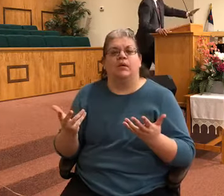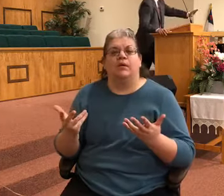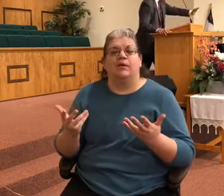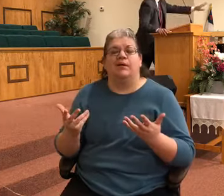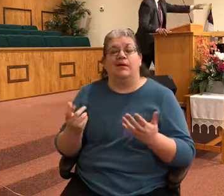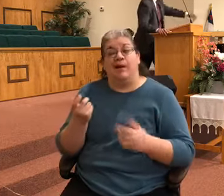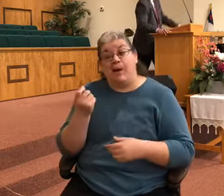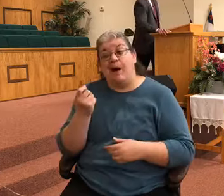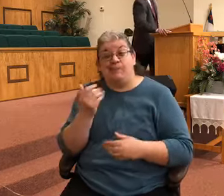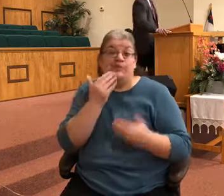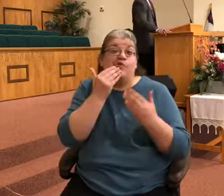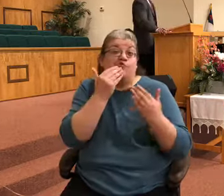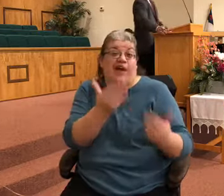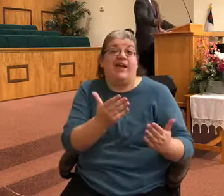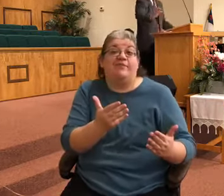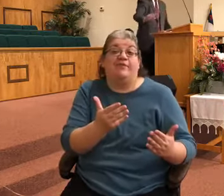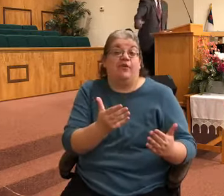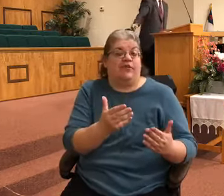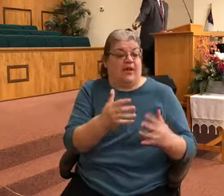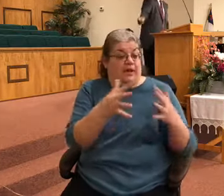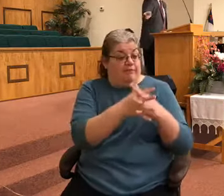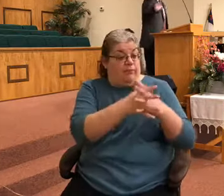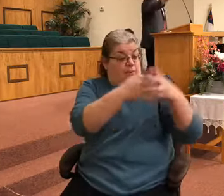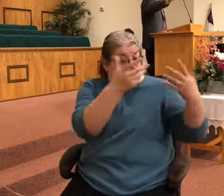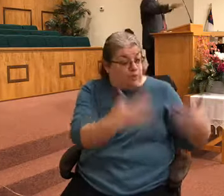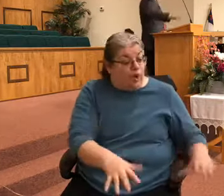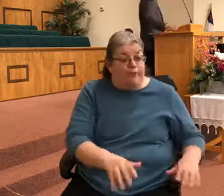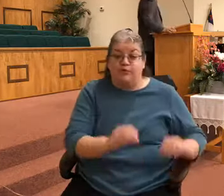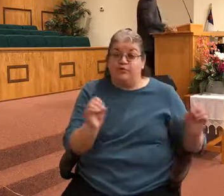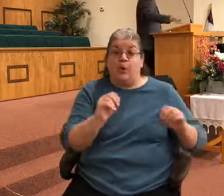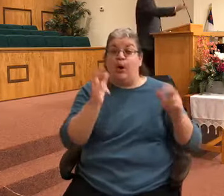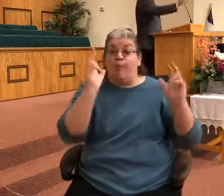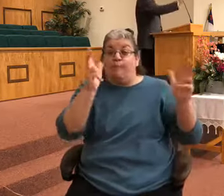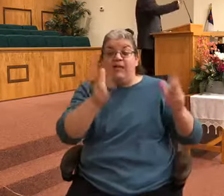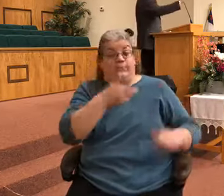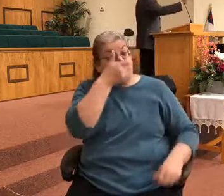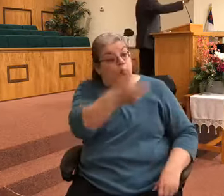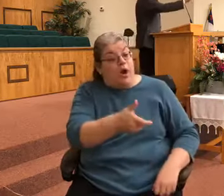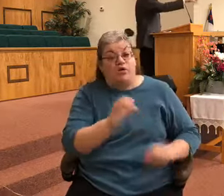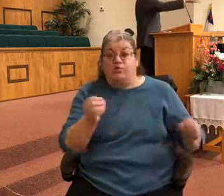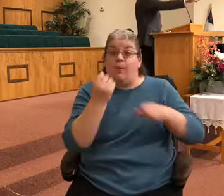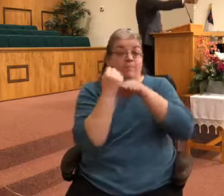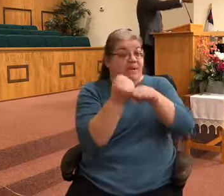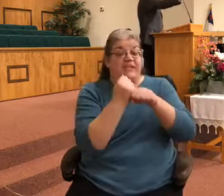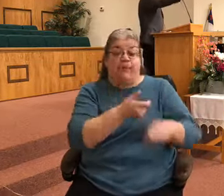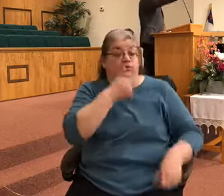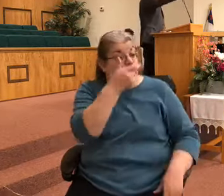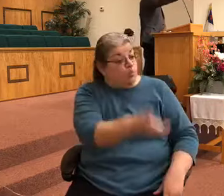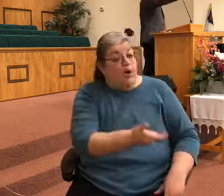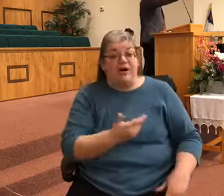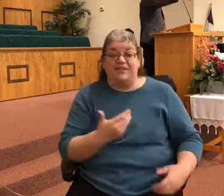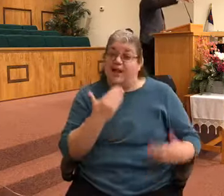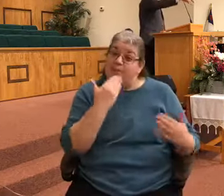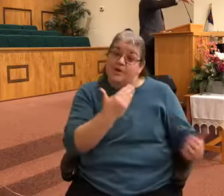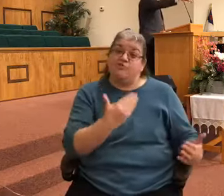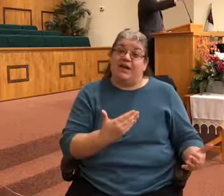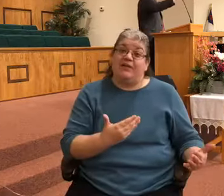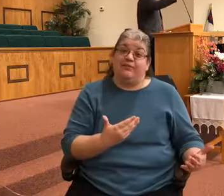that there's no basketball to watch I'm grateful there's no baseball to watch I'm grateful for sports that had to go back to the history channel I'm